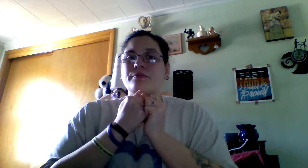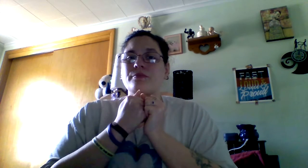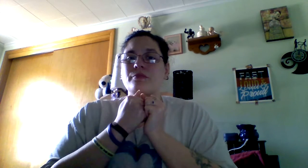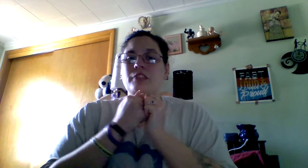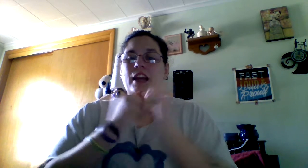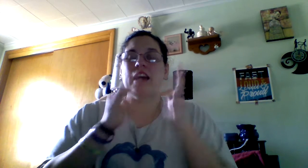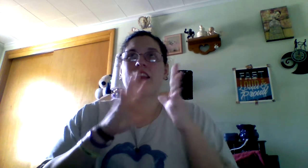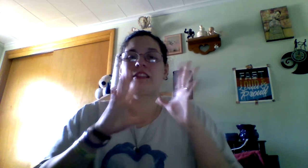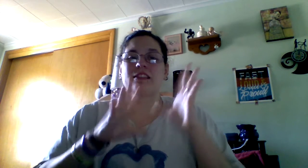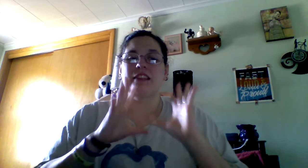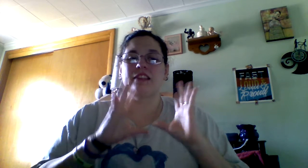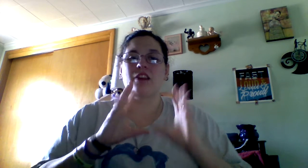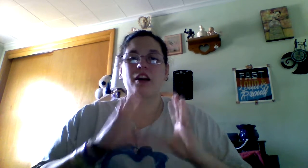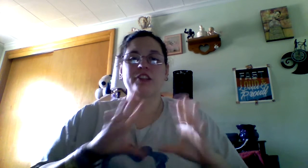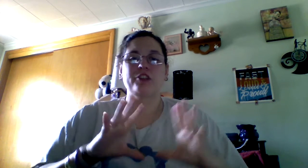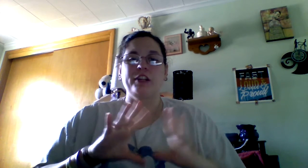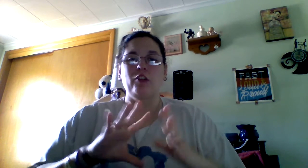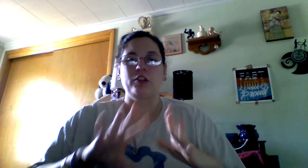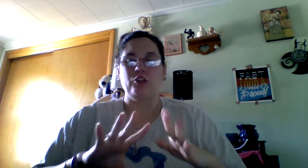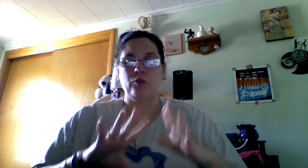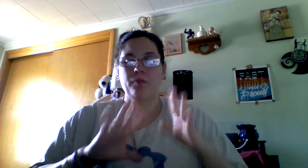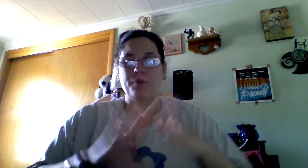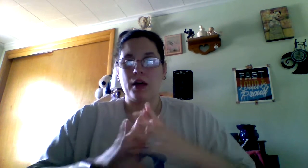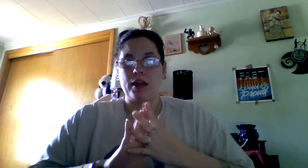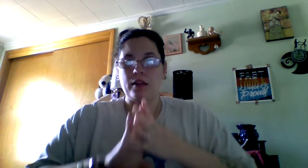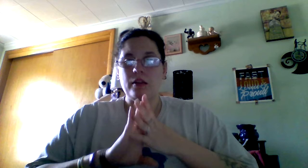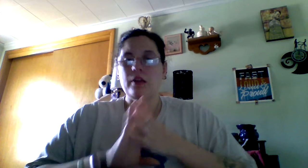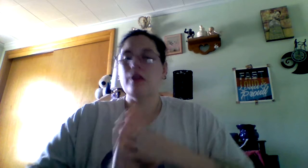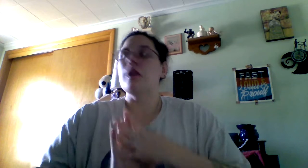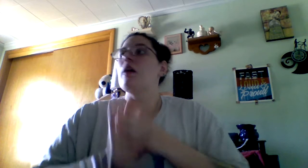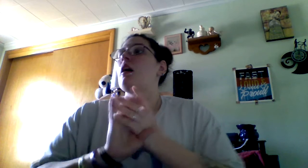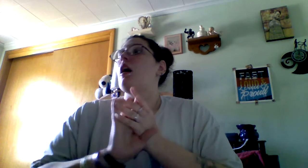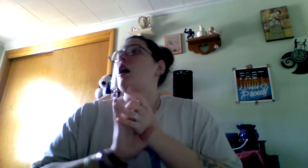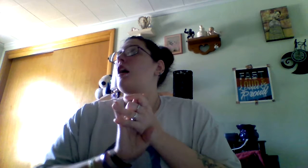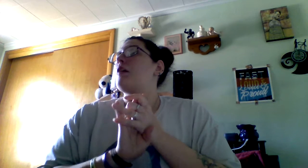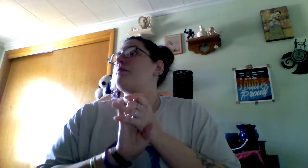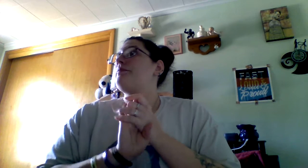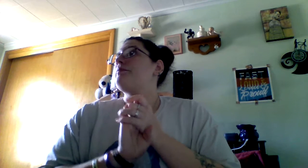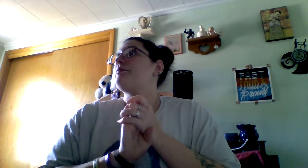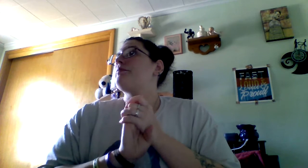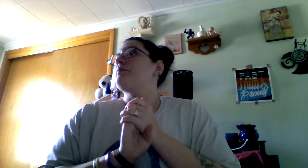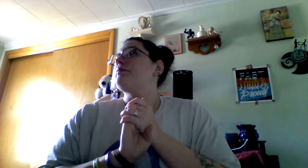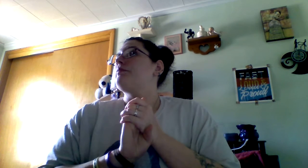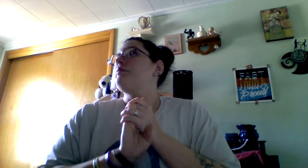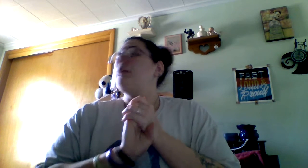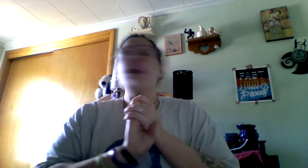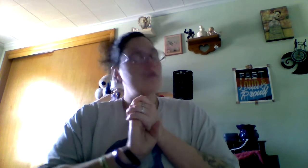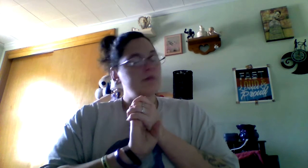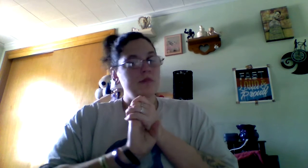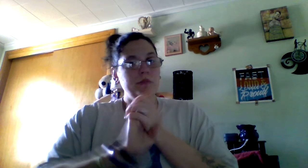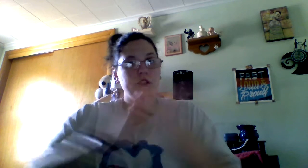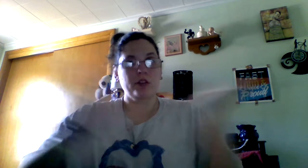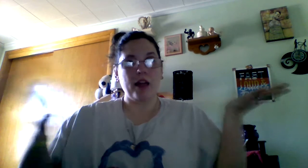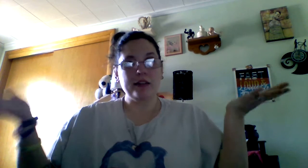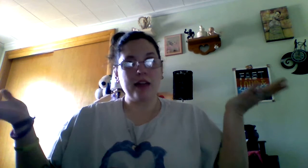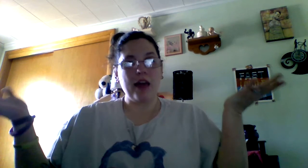Yeah, that's, it's a hard story to go into. But, yeah, so that's that.